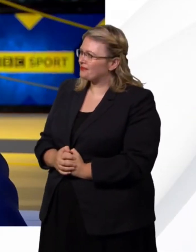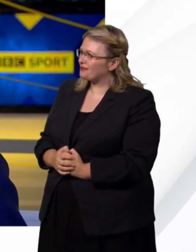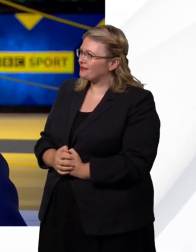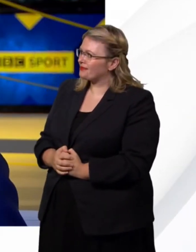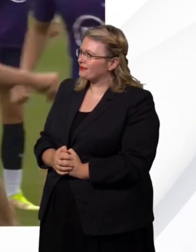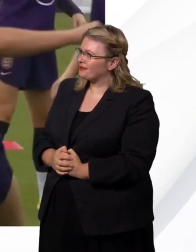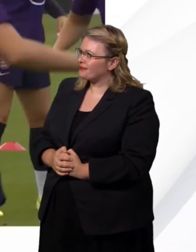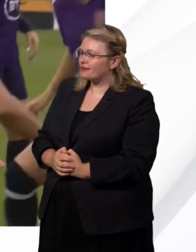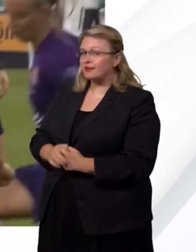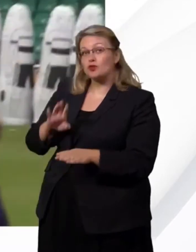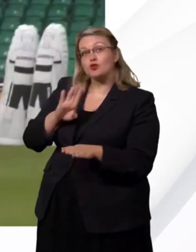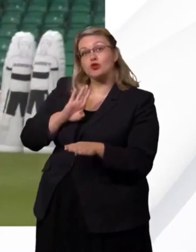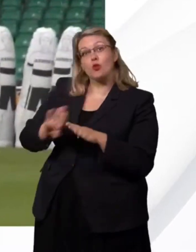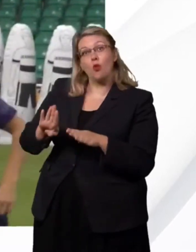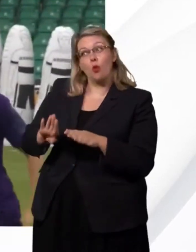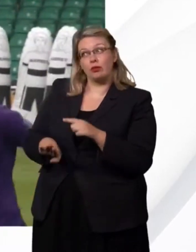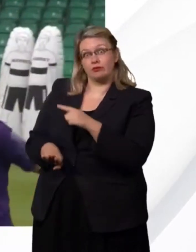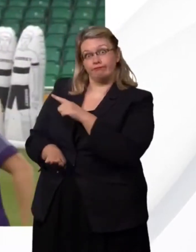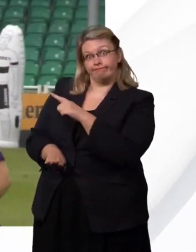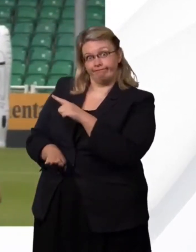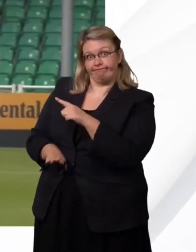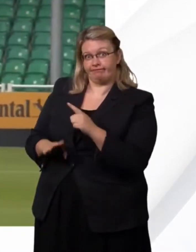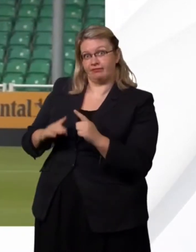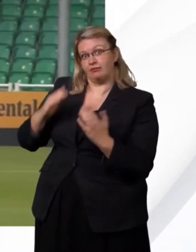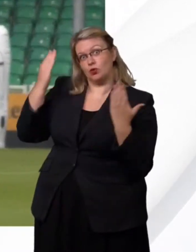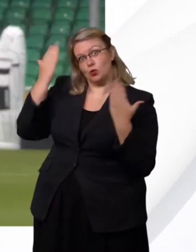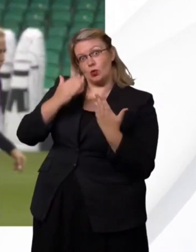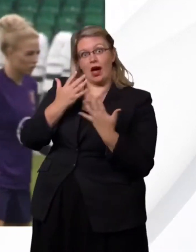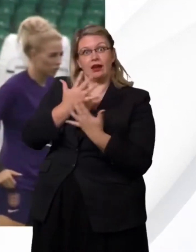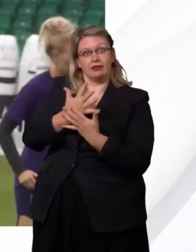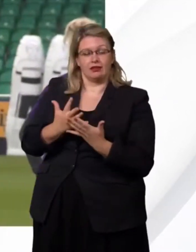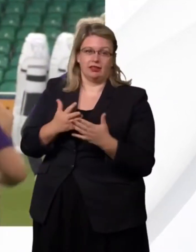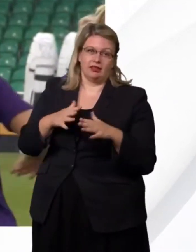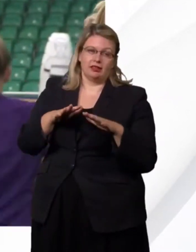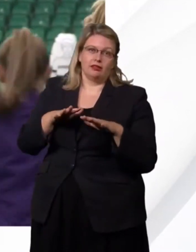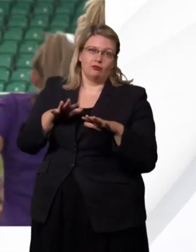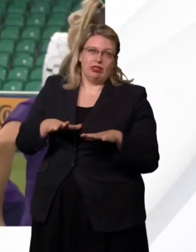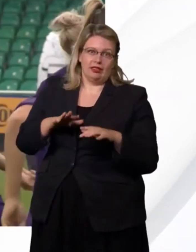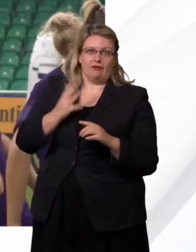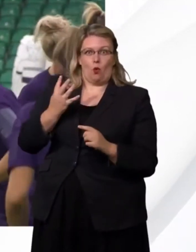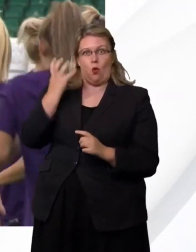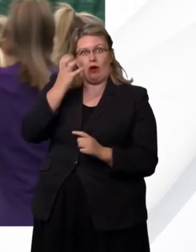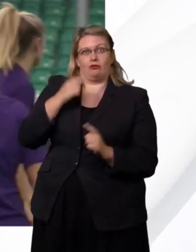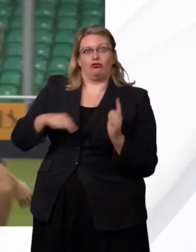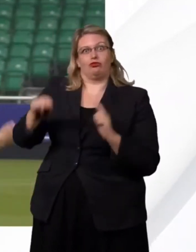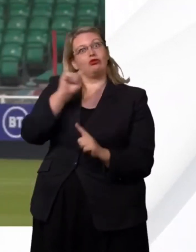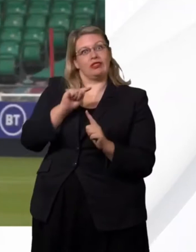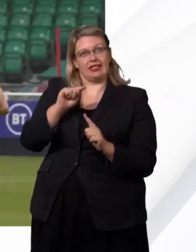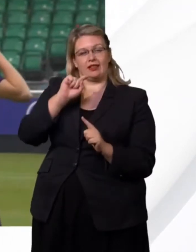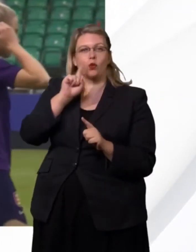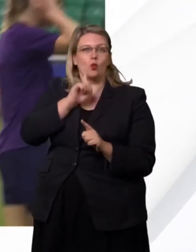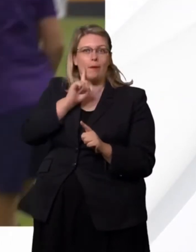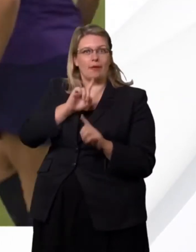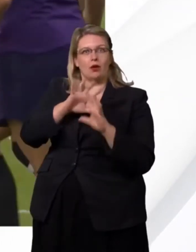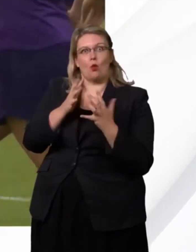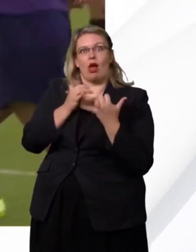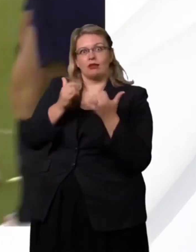hour on the BBC News Channel, we'll look ahead to this evening's internationals with all the home nations involved in Women's World Cup qualifiers.